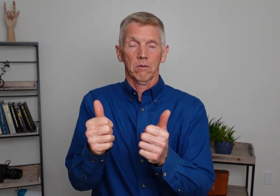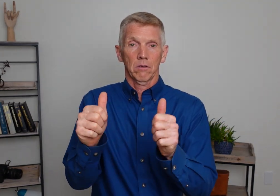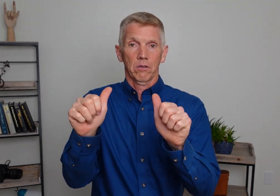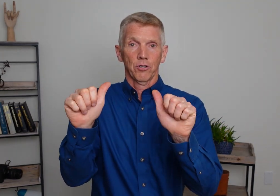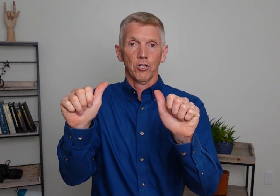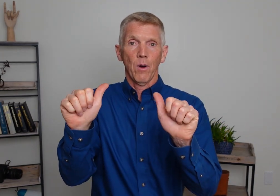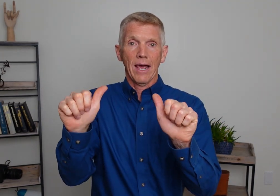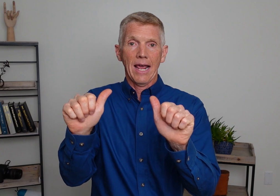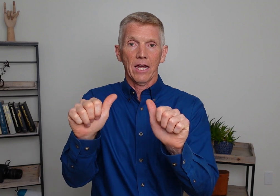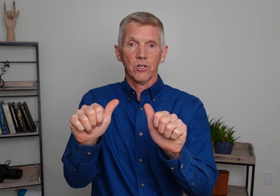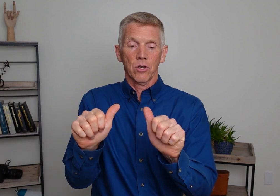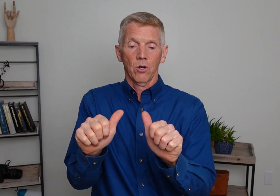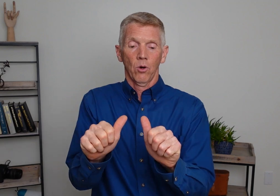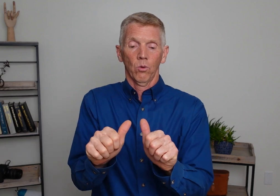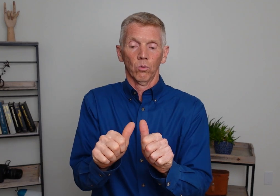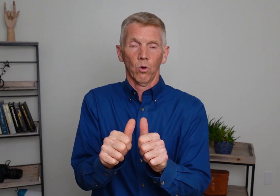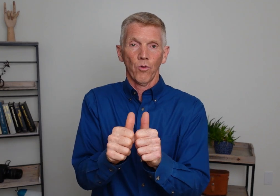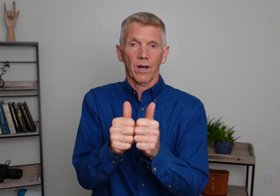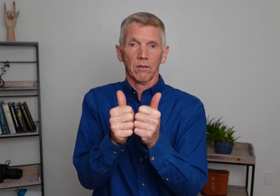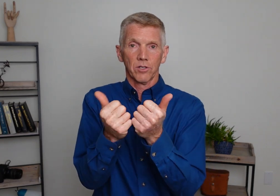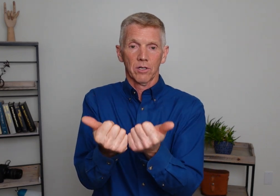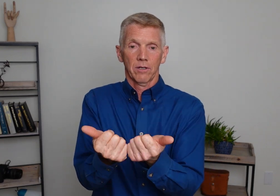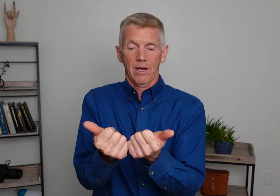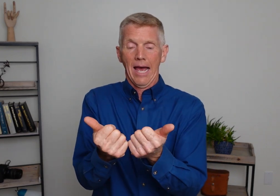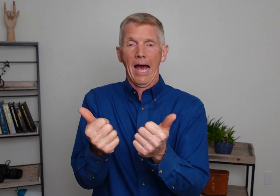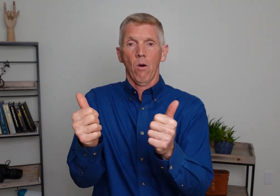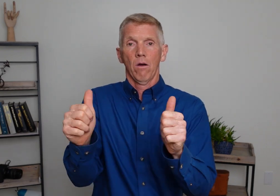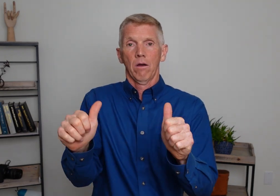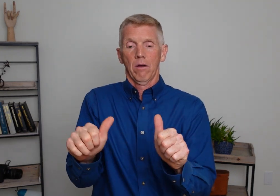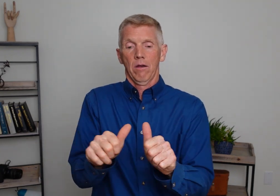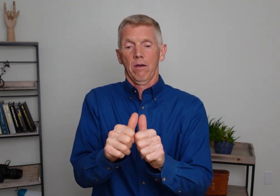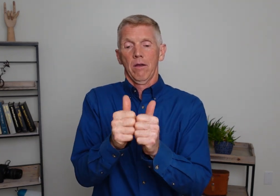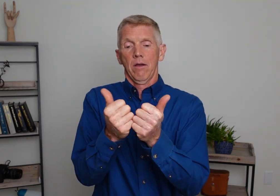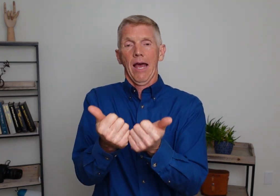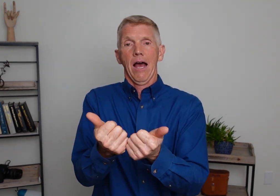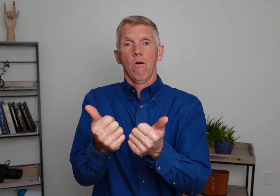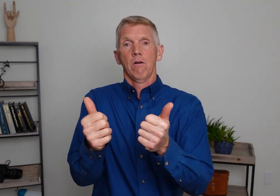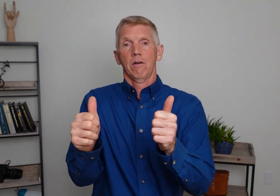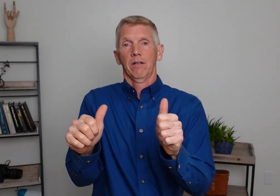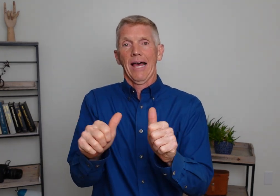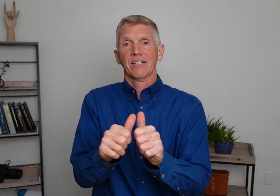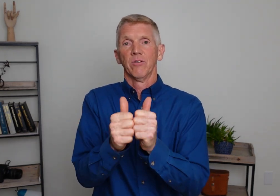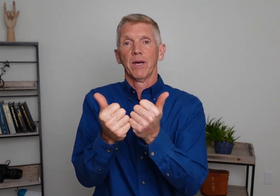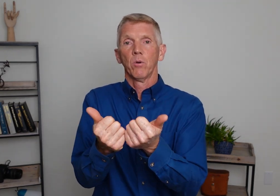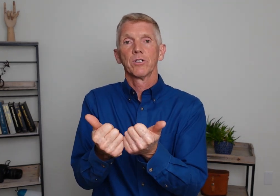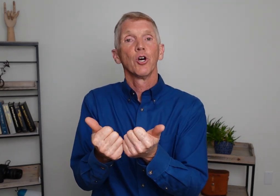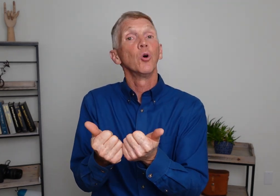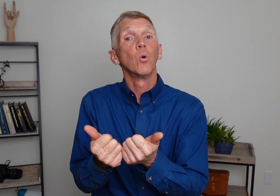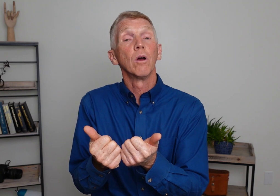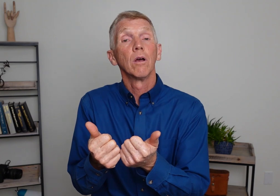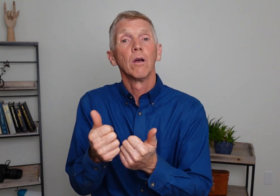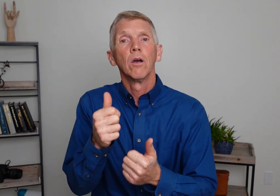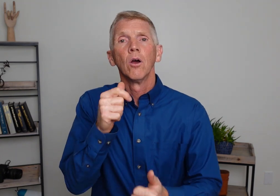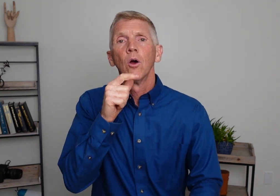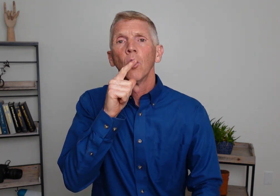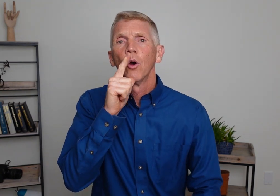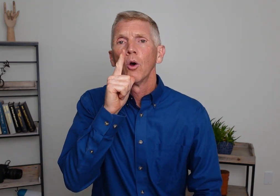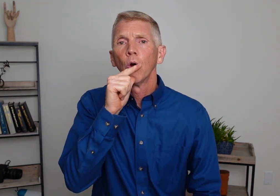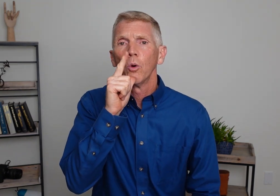Two way hands. Roll the knuckle. How. How. How. And last of the big ones. Who. Who.